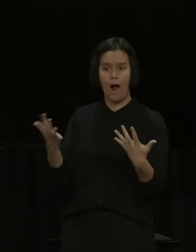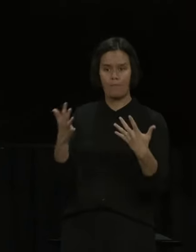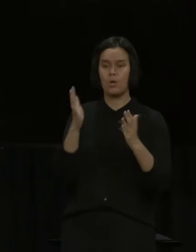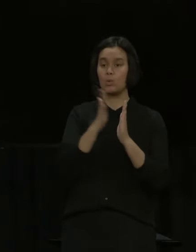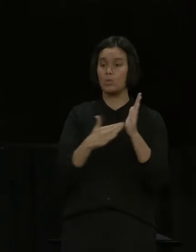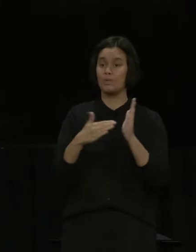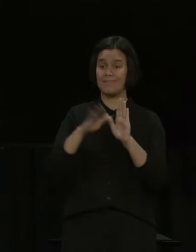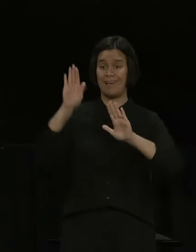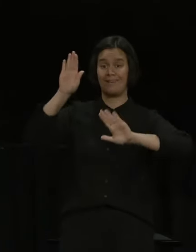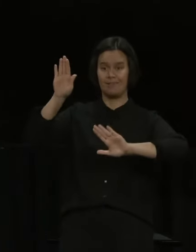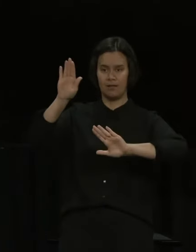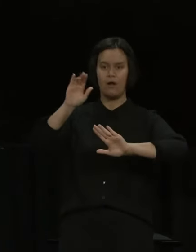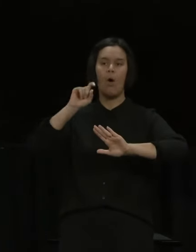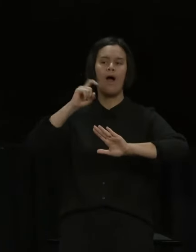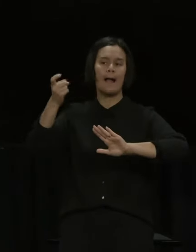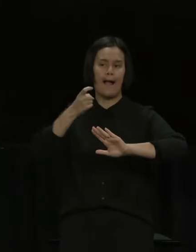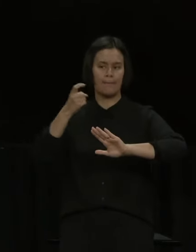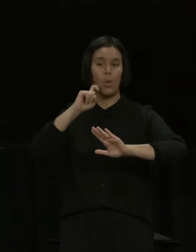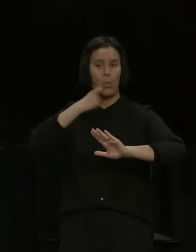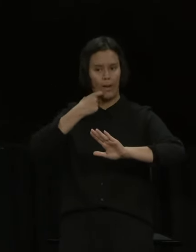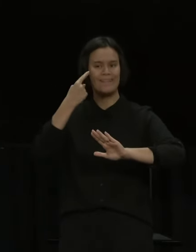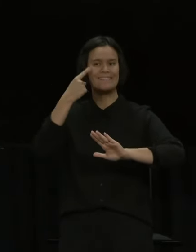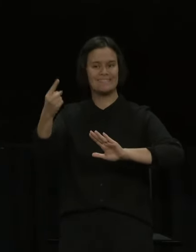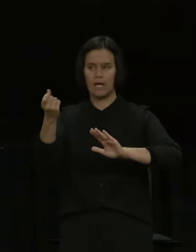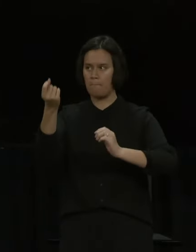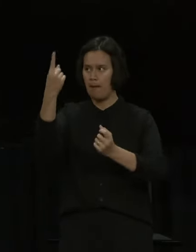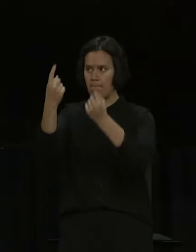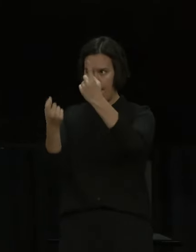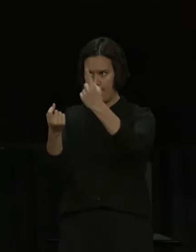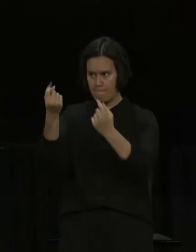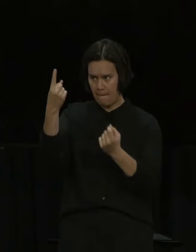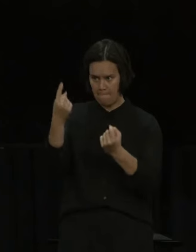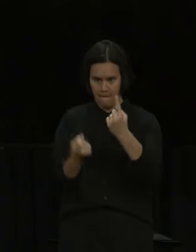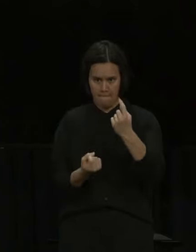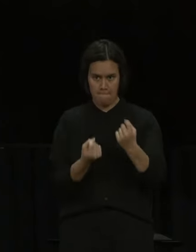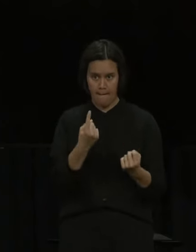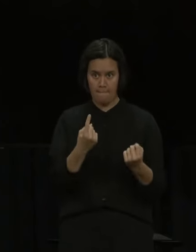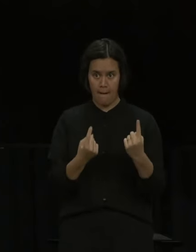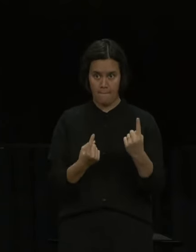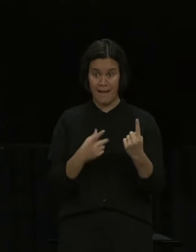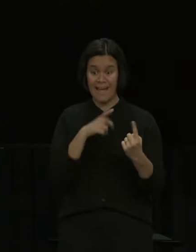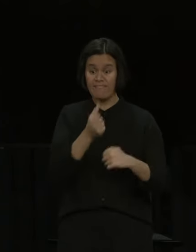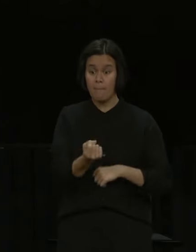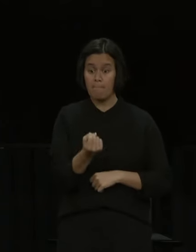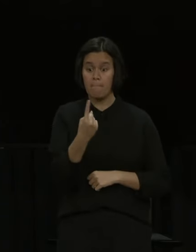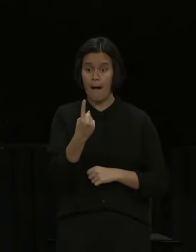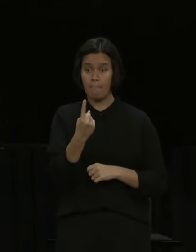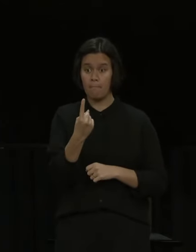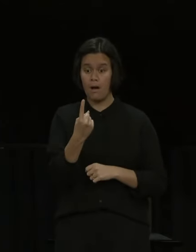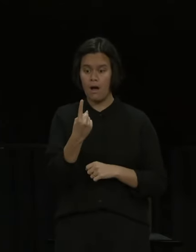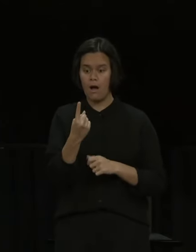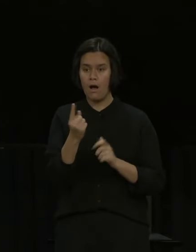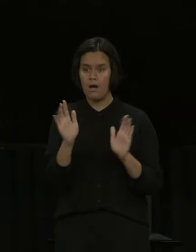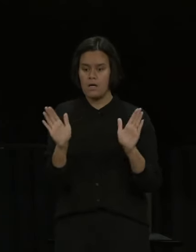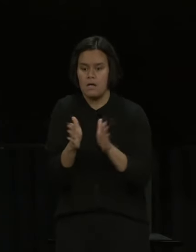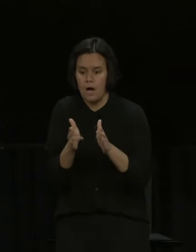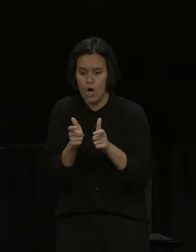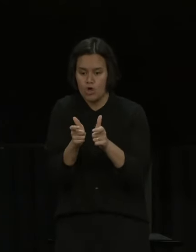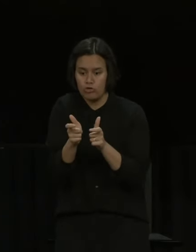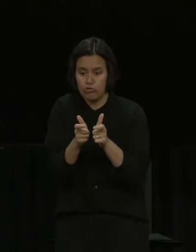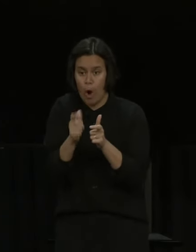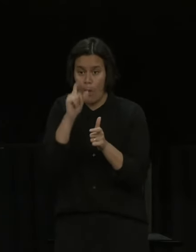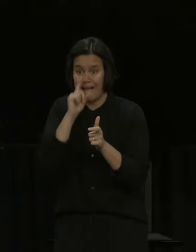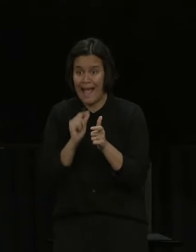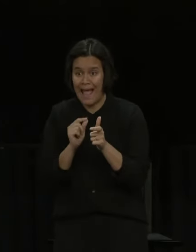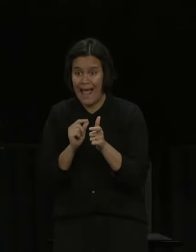the country and we may be dealing with more localised outbreaks but that are reasonably controlled that doesn't mean that we're automatically going to be considering a shift from